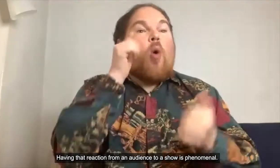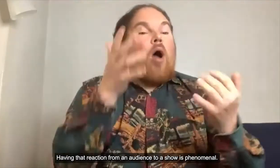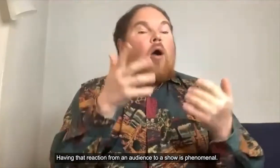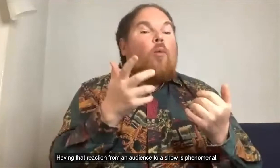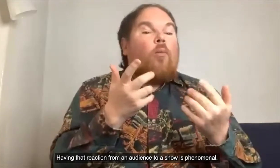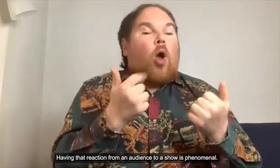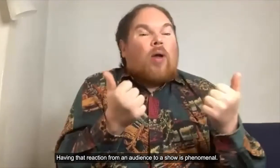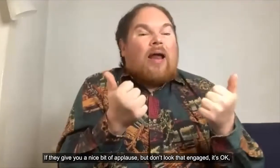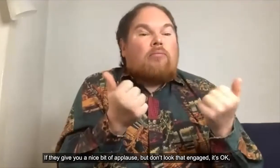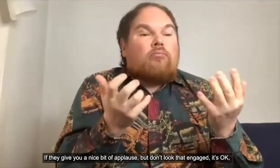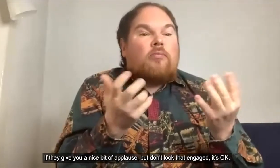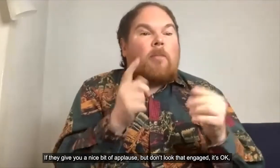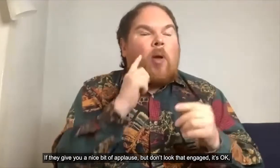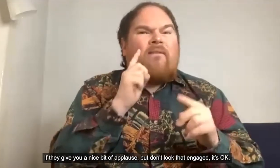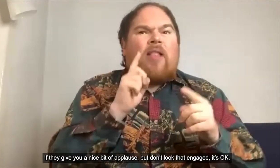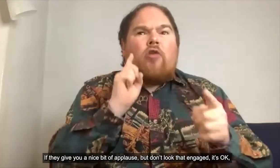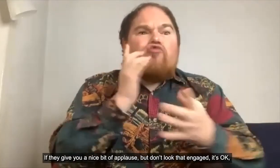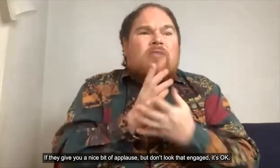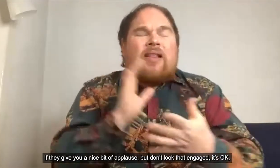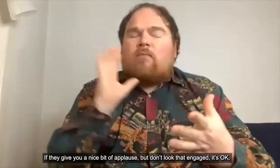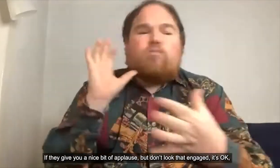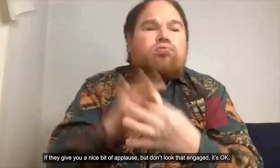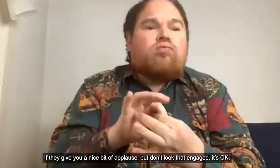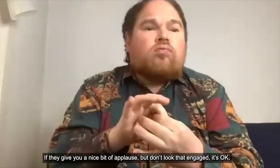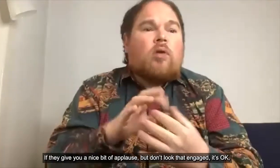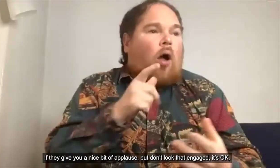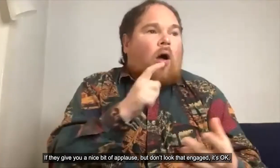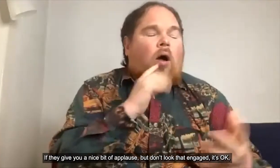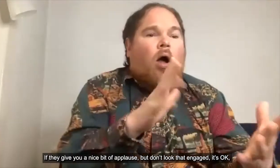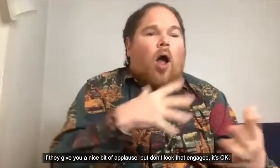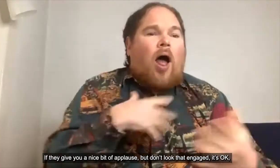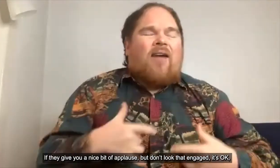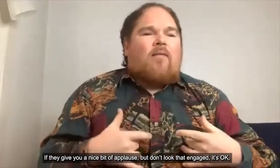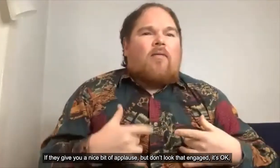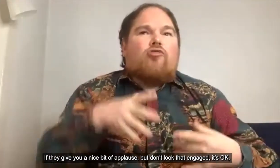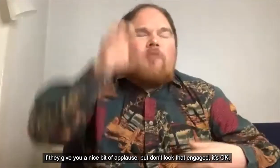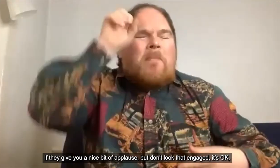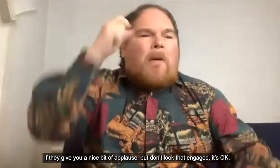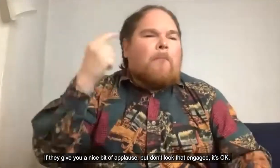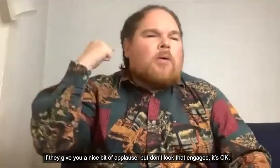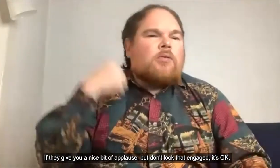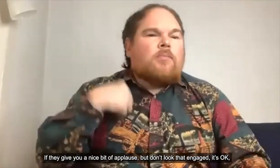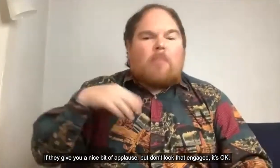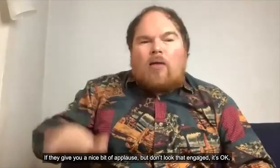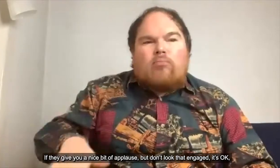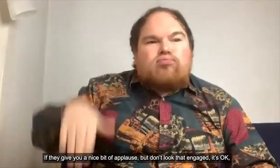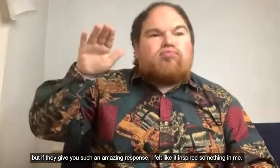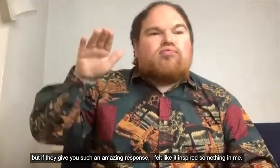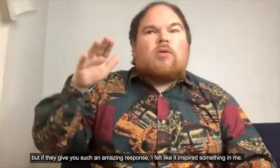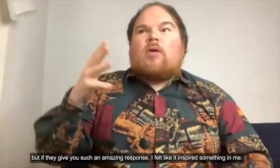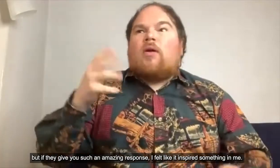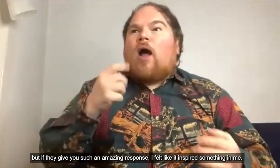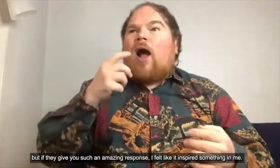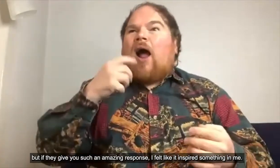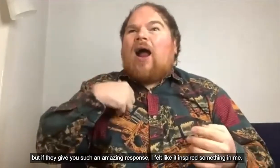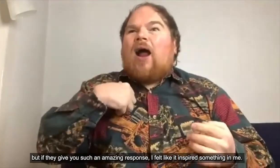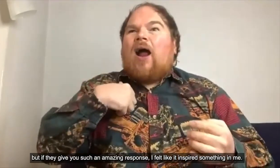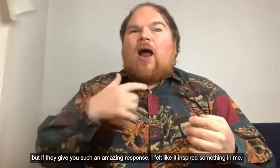because you know if they give you a nice bit of applause that don't look that engaged it's like oh okay but if they give you such an amazing